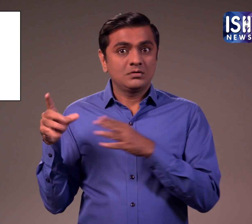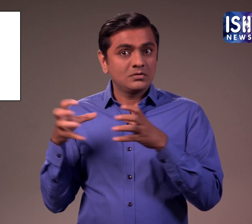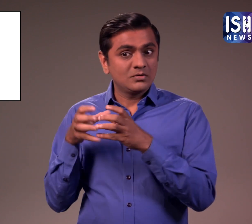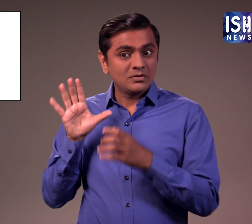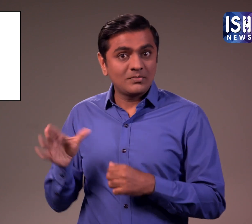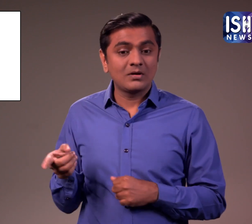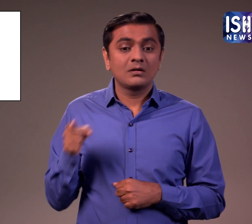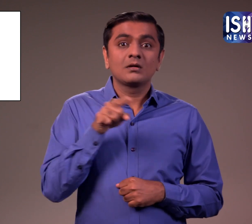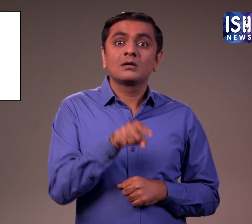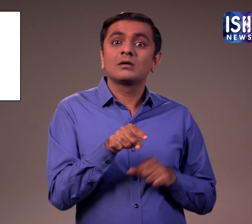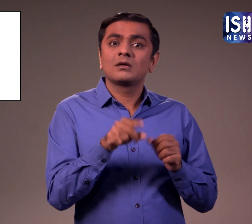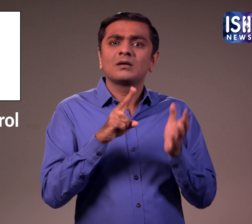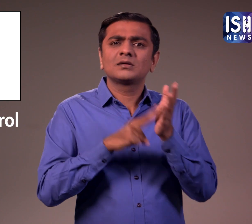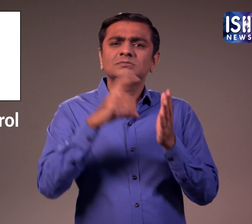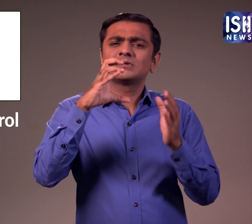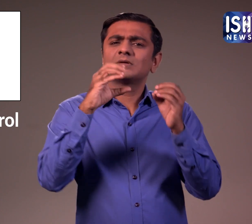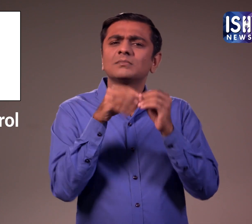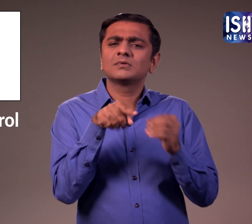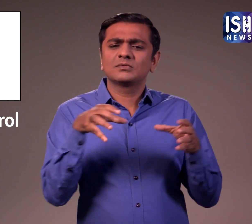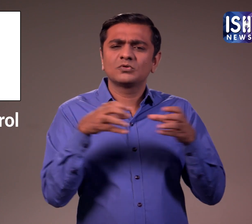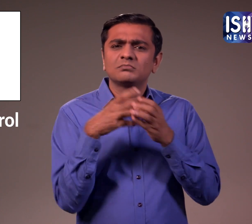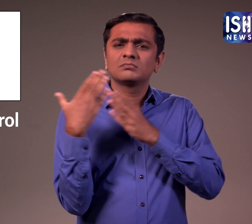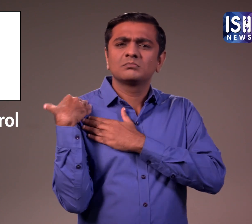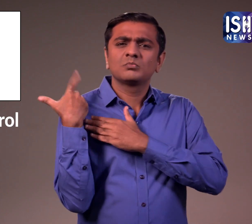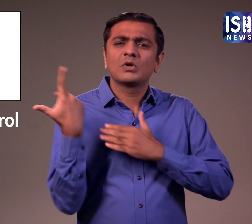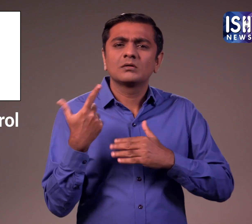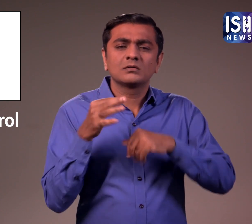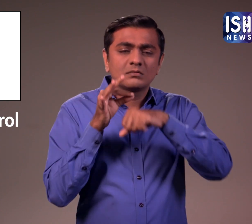The NCB works to stop the use of narcotics.